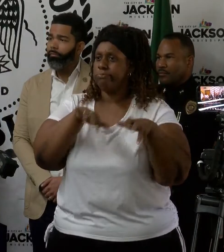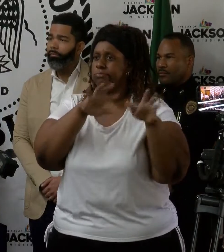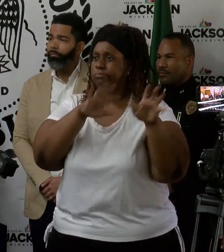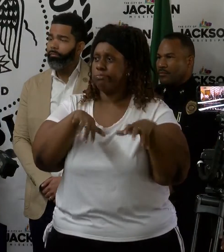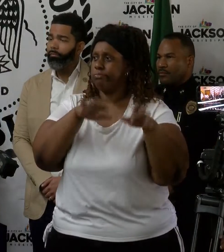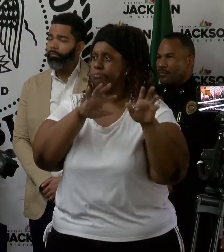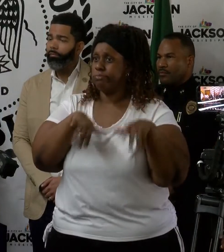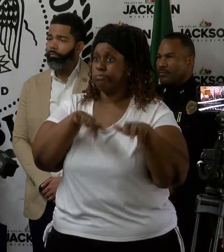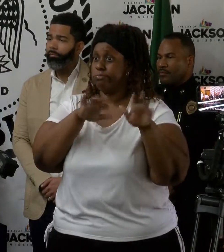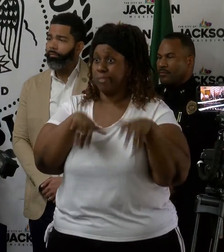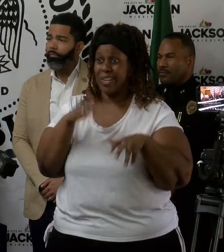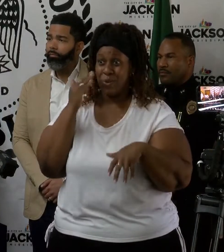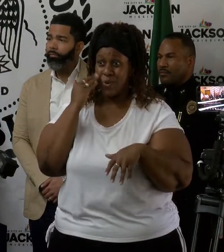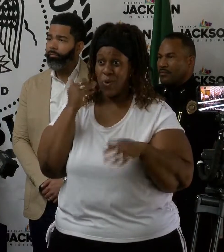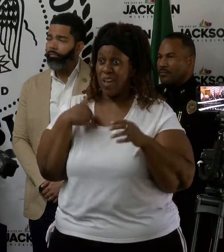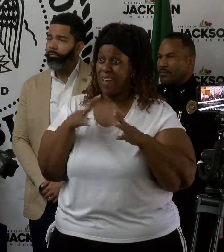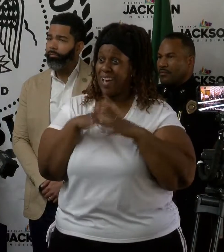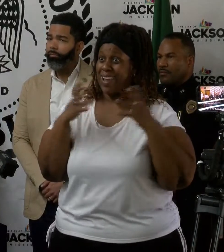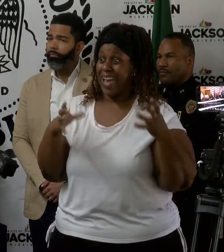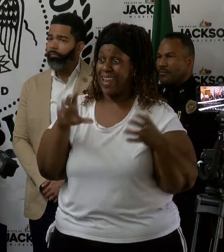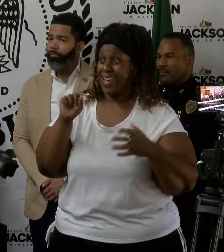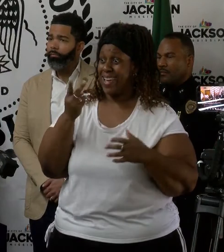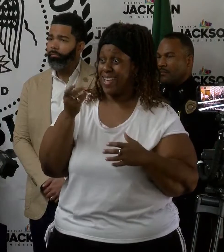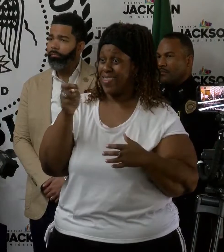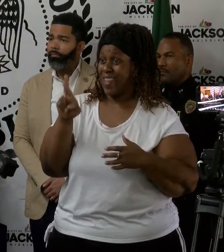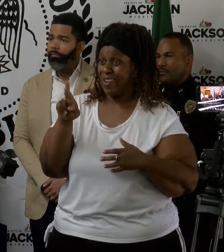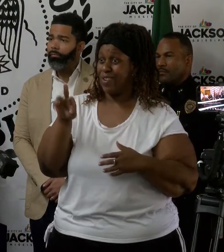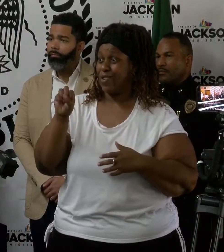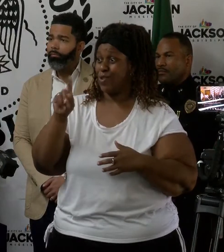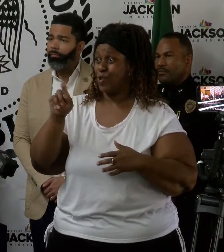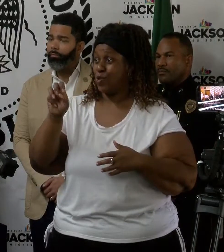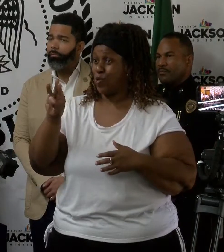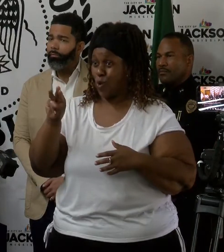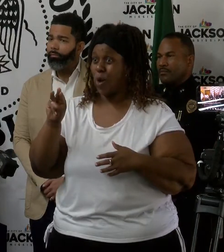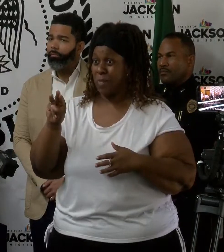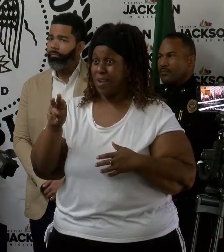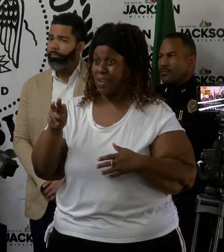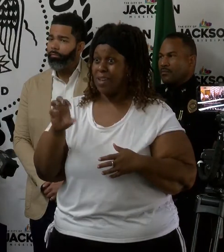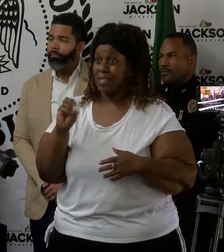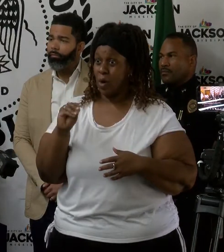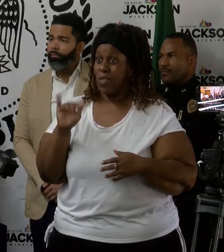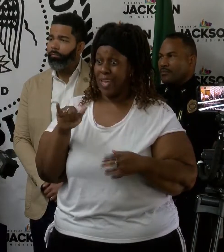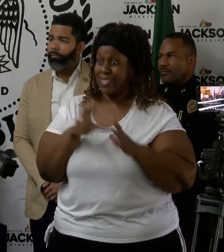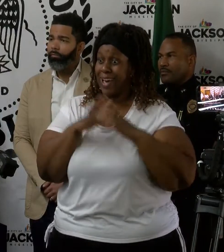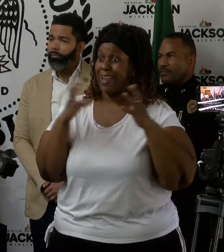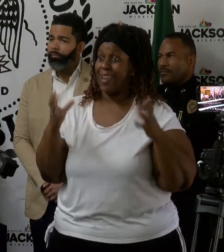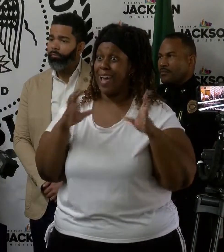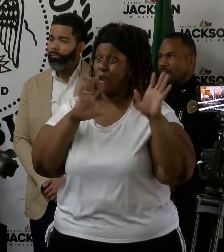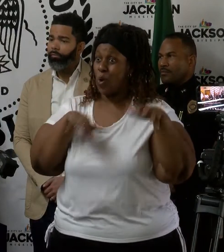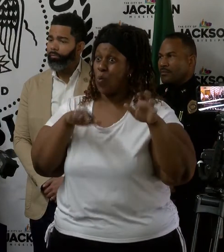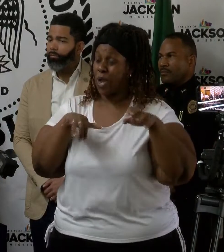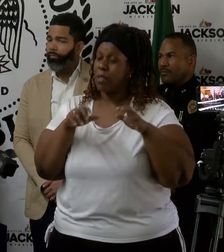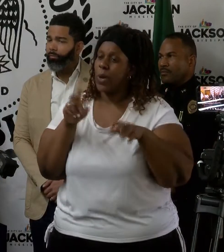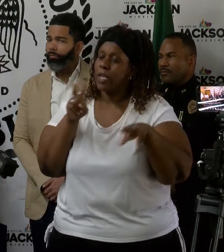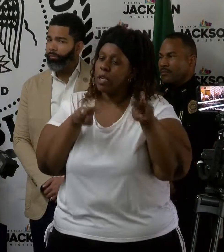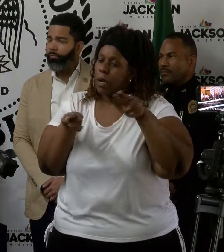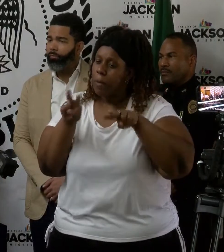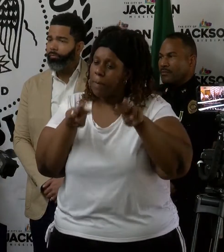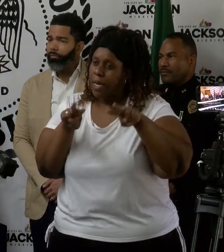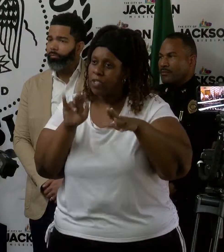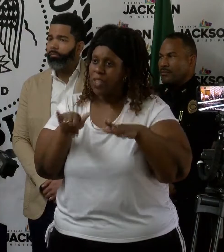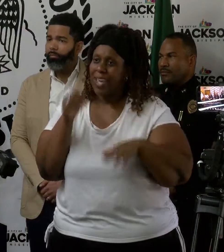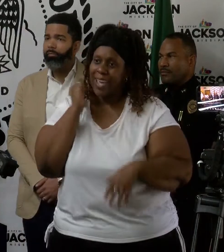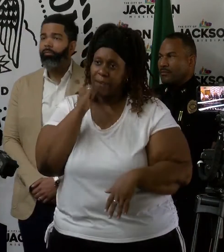we can get some pretty heavy heavy type and fairly widespread rains even on those. So it's going to be something we're going to have to monitor each day.